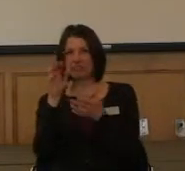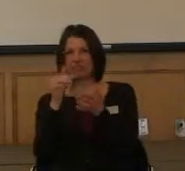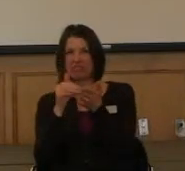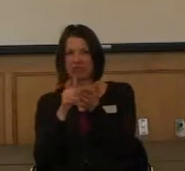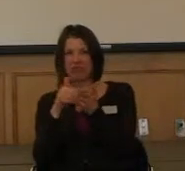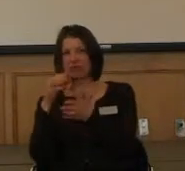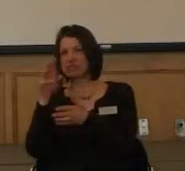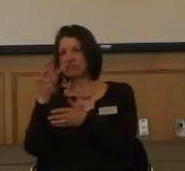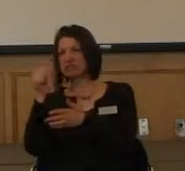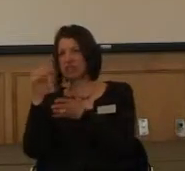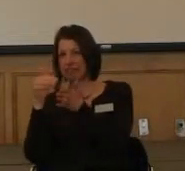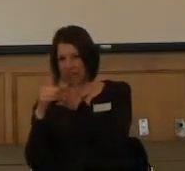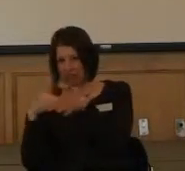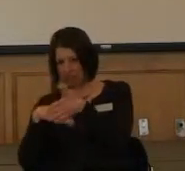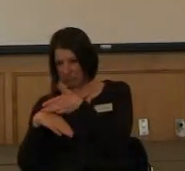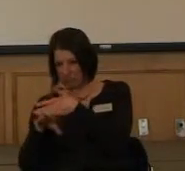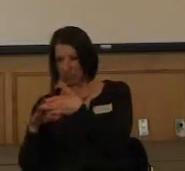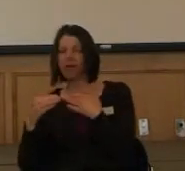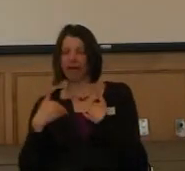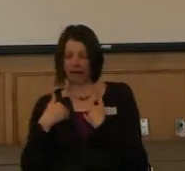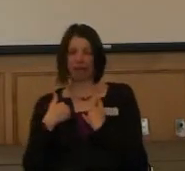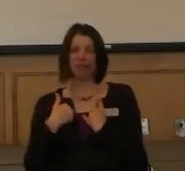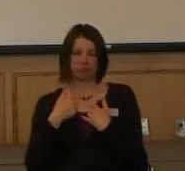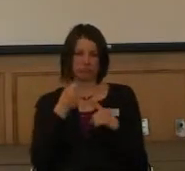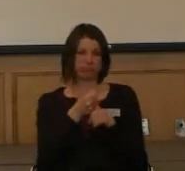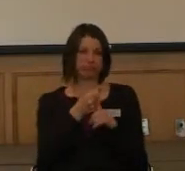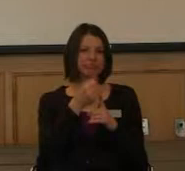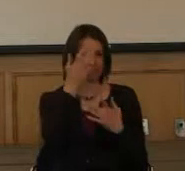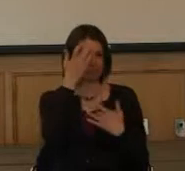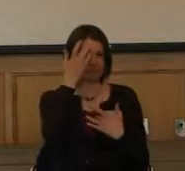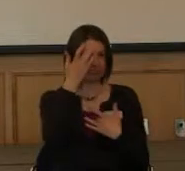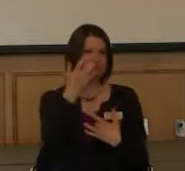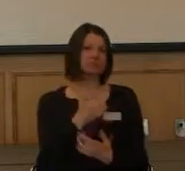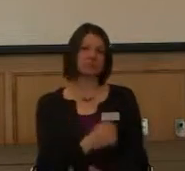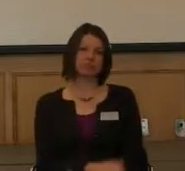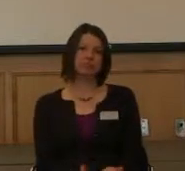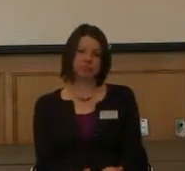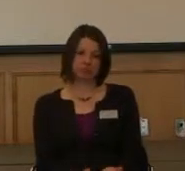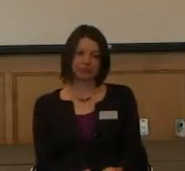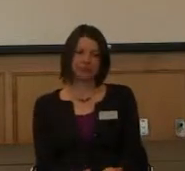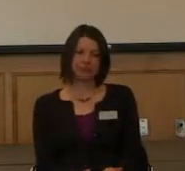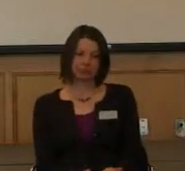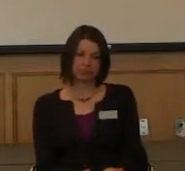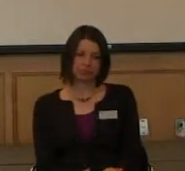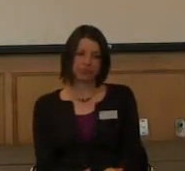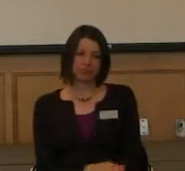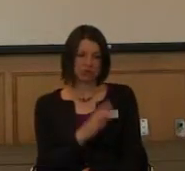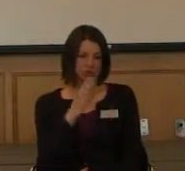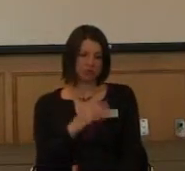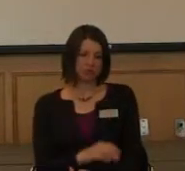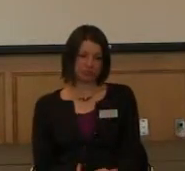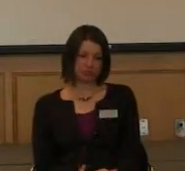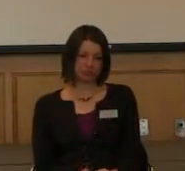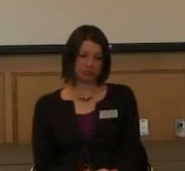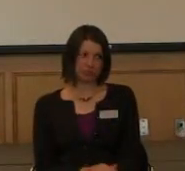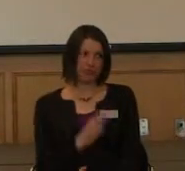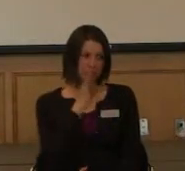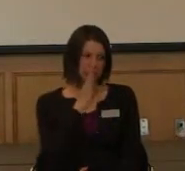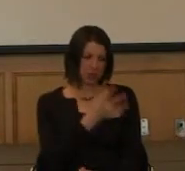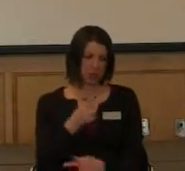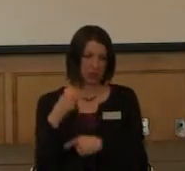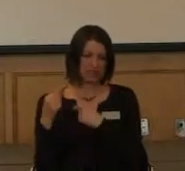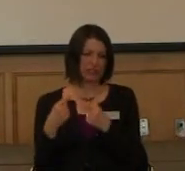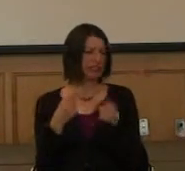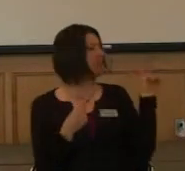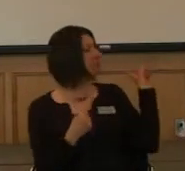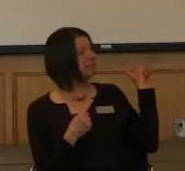will have this. You can ignore the gene frequency carrier deal if you want, too. This is